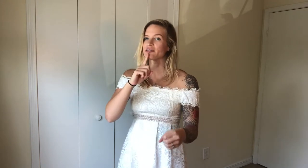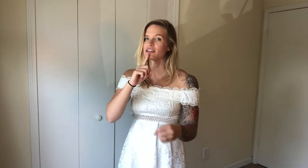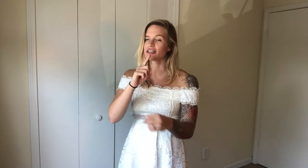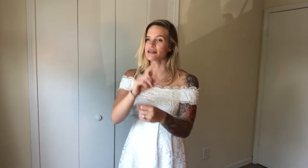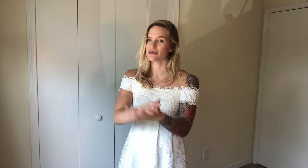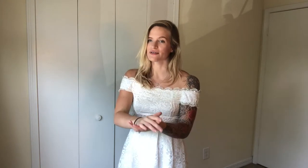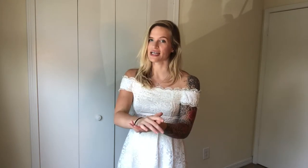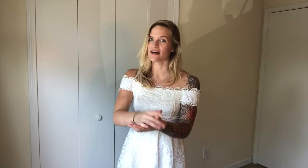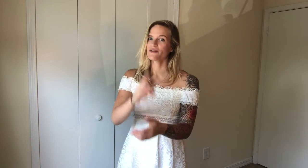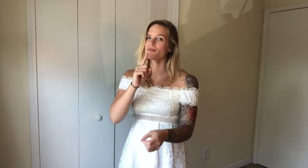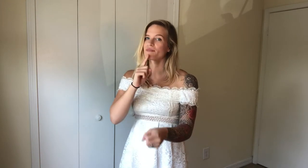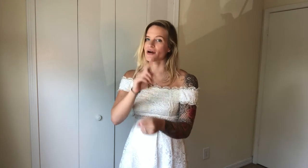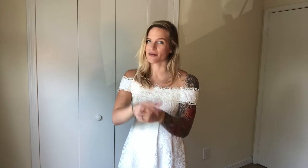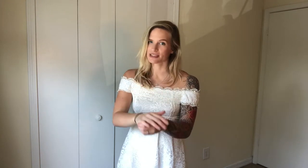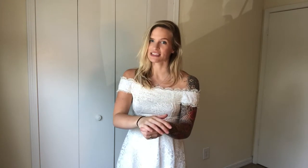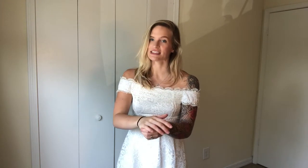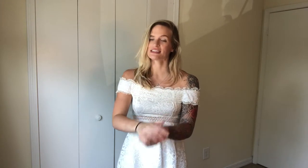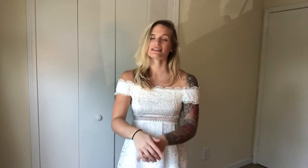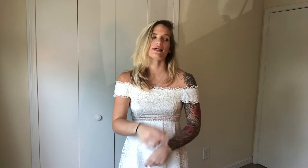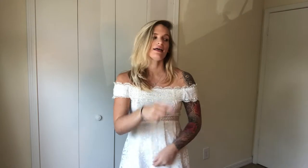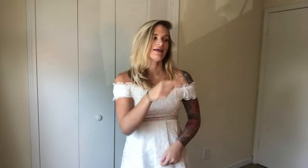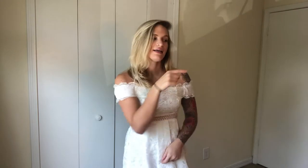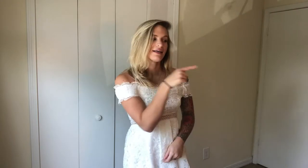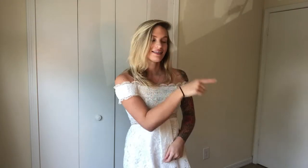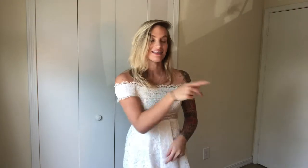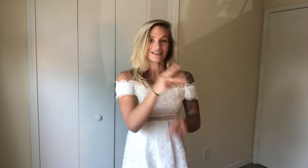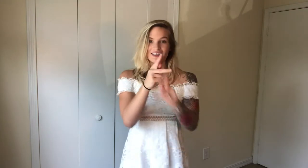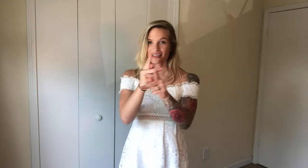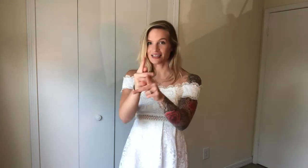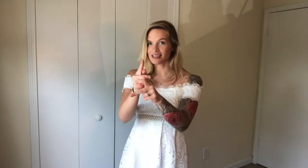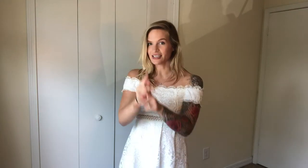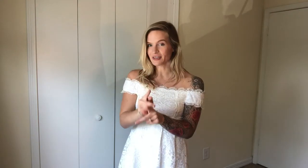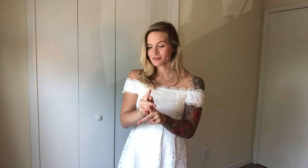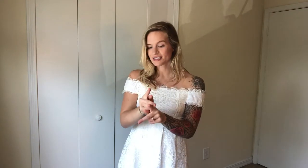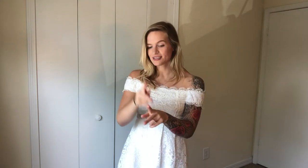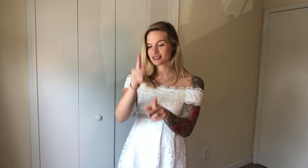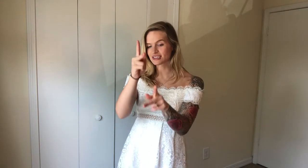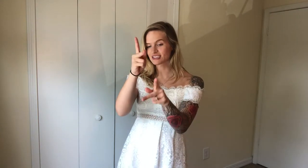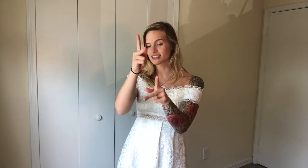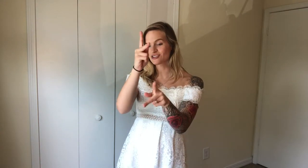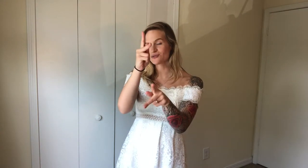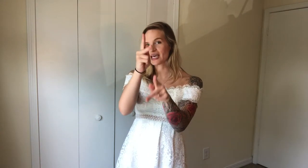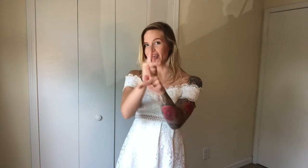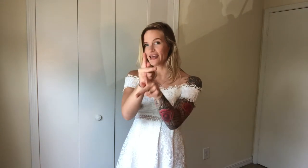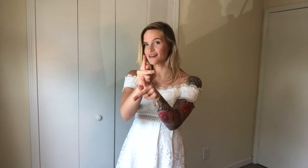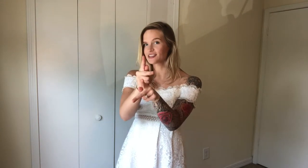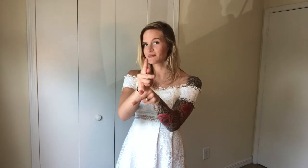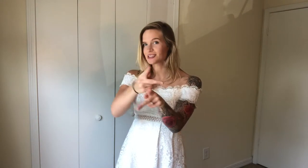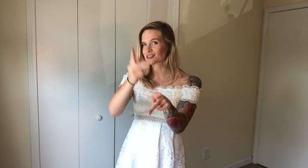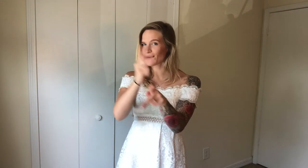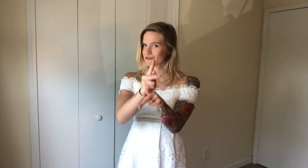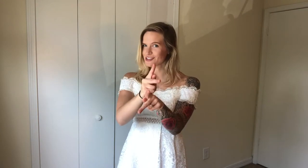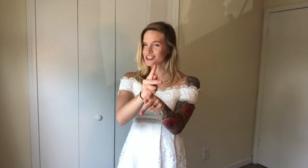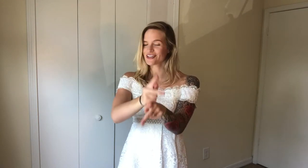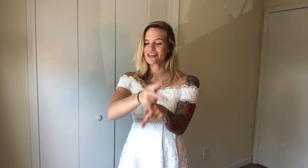the chin, go down, promises. He keeps, this is just two K handshapes on top of each other,